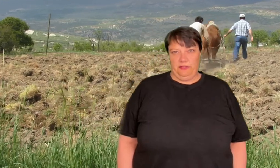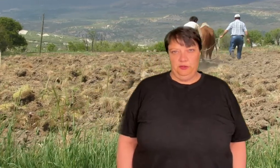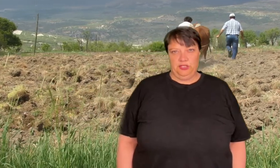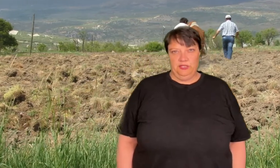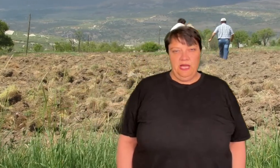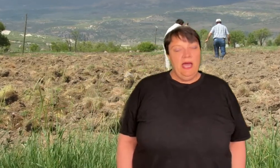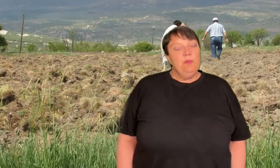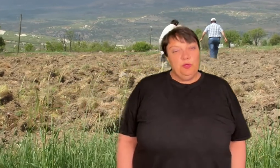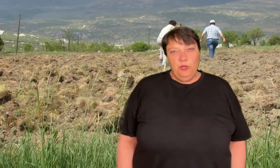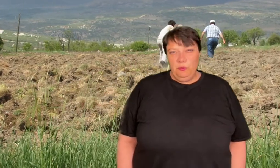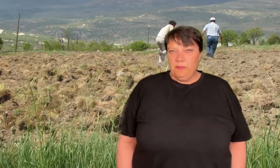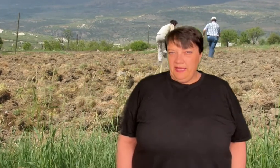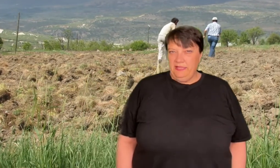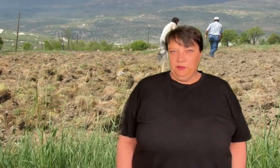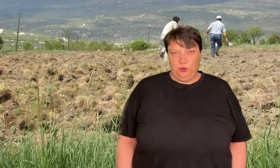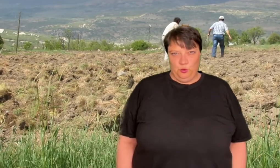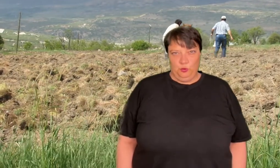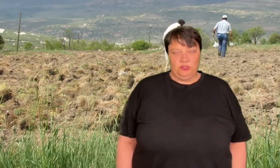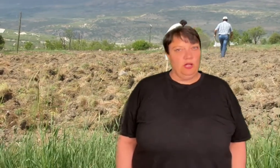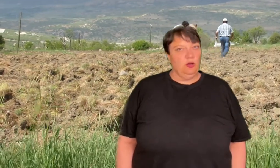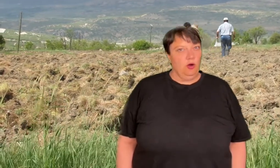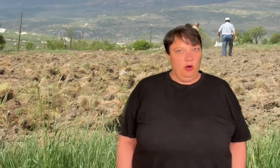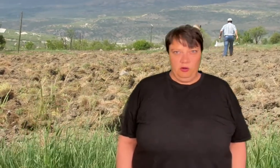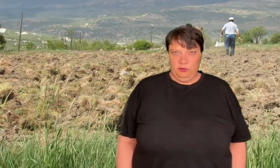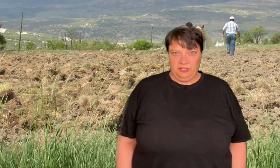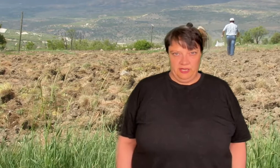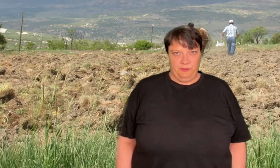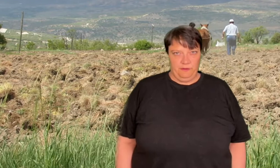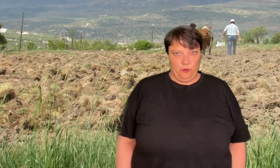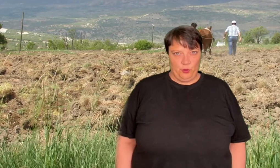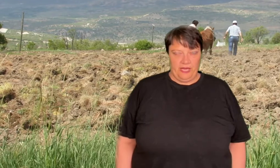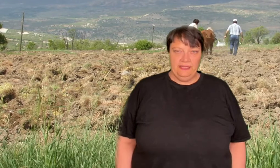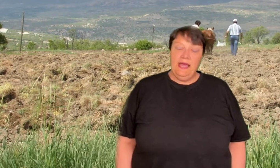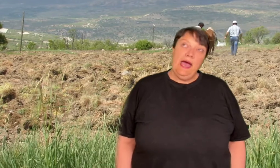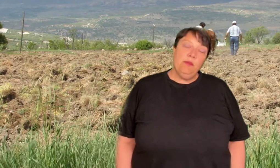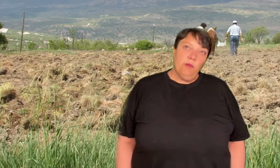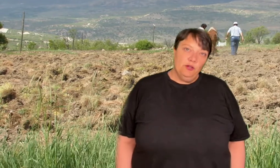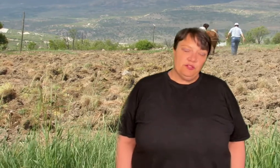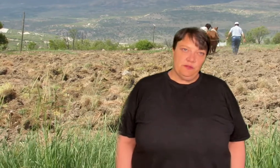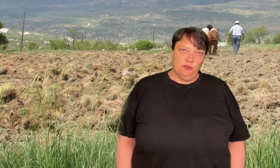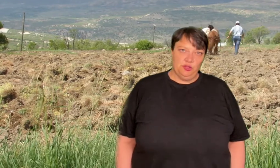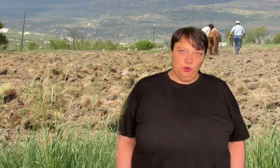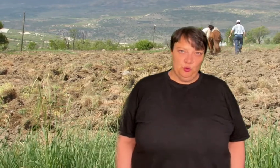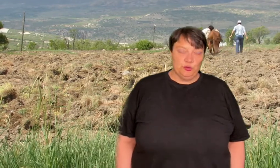revolution but we were making tools a long time before that and most of those tools